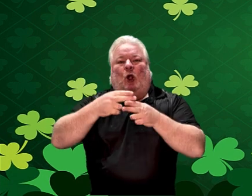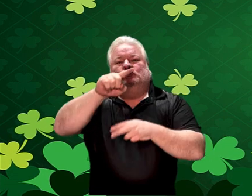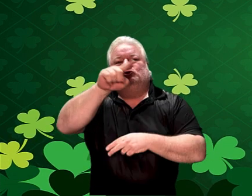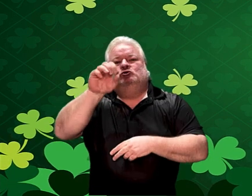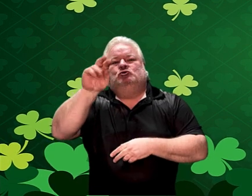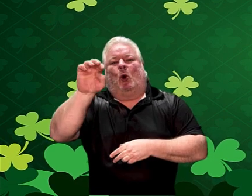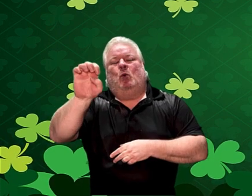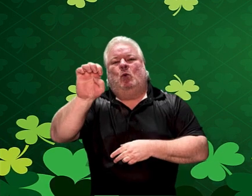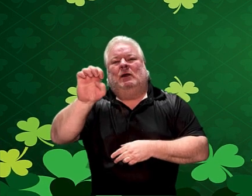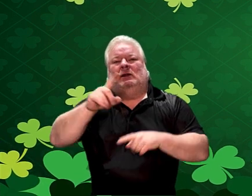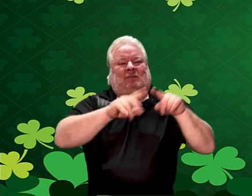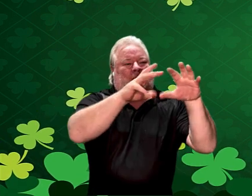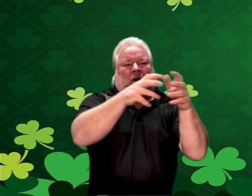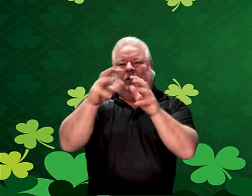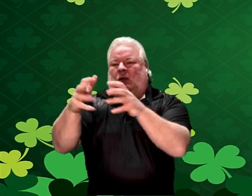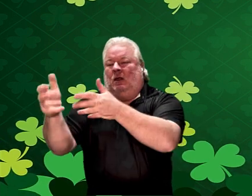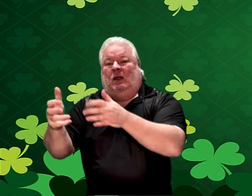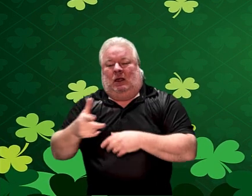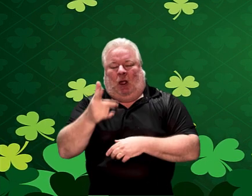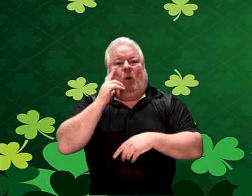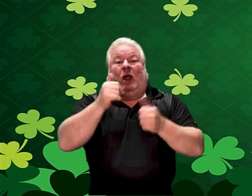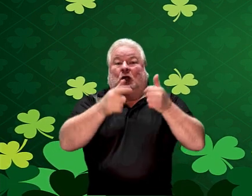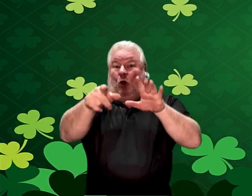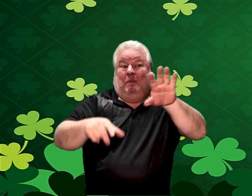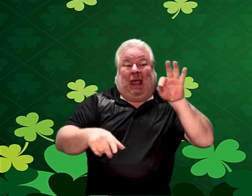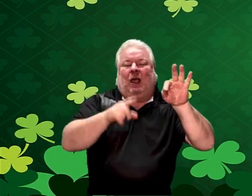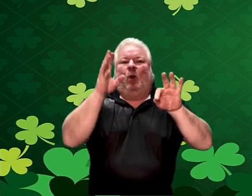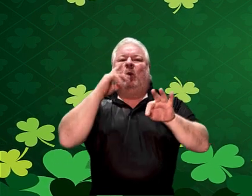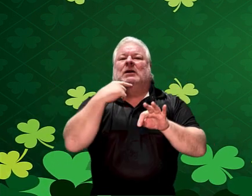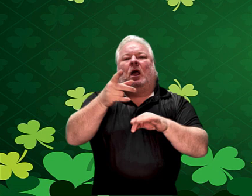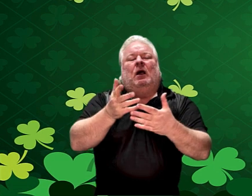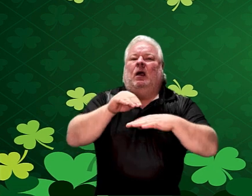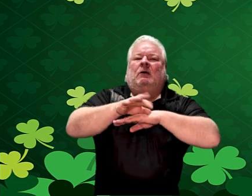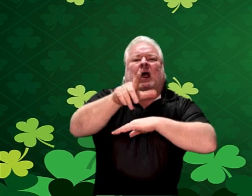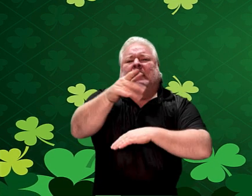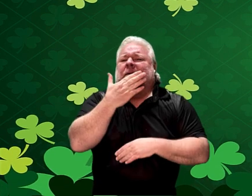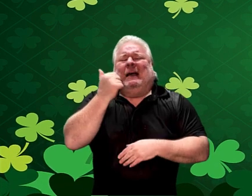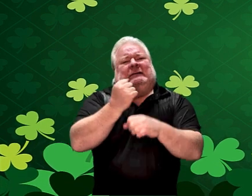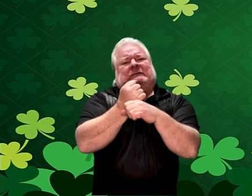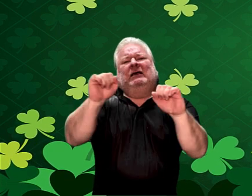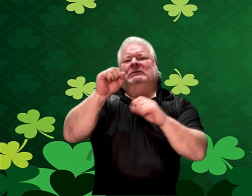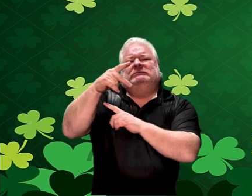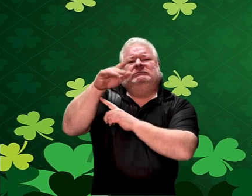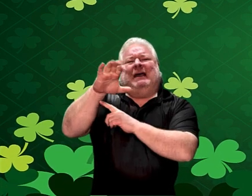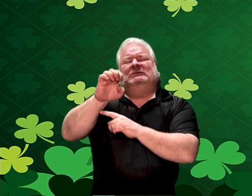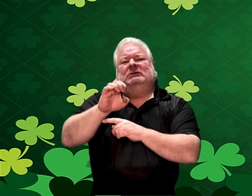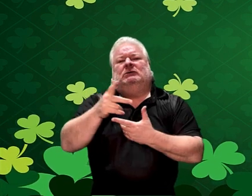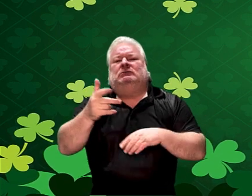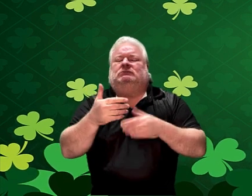You can maybe take a couple minutes in the safe space. You can walk through our pathways.